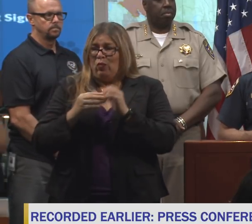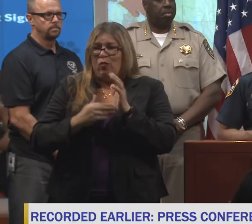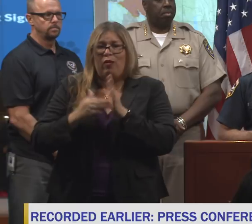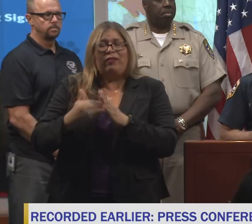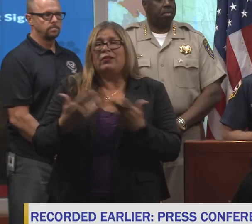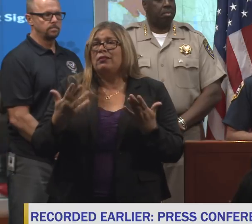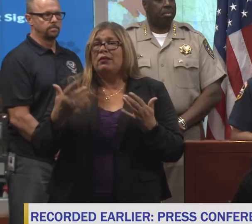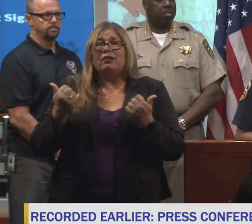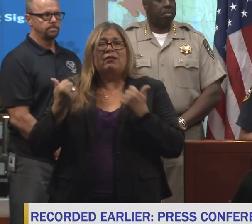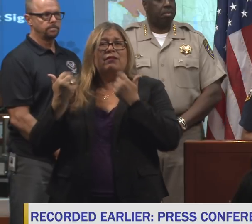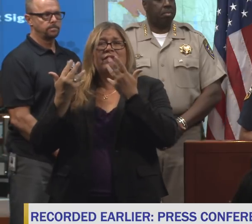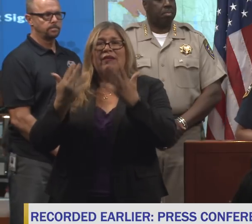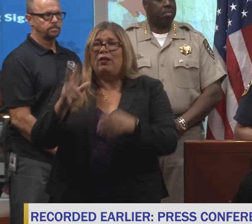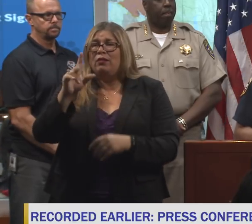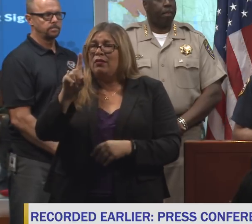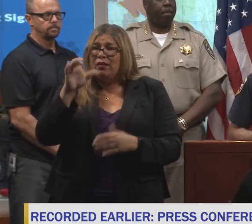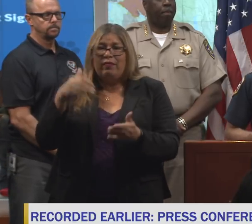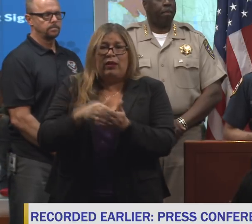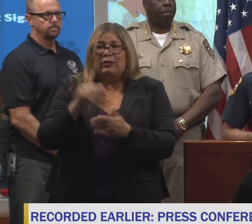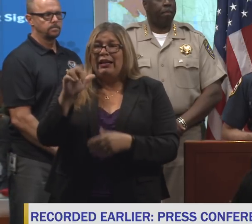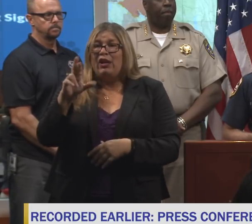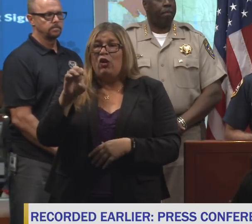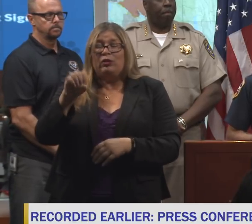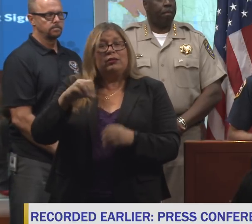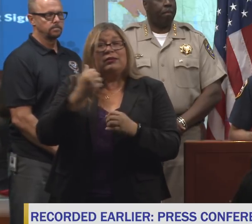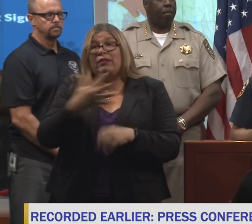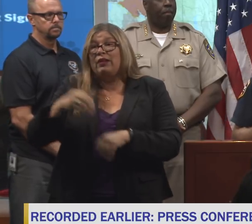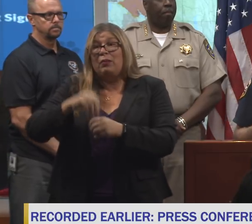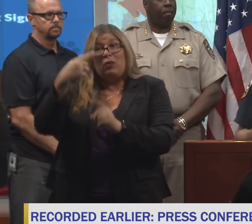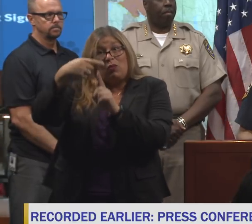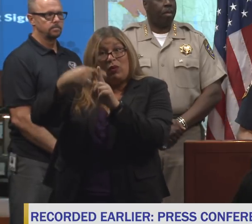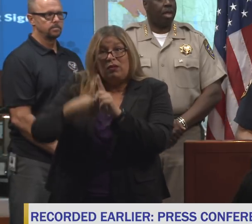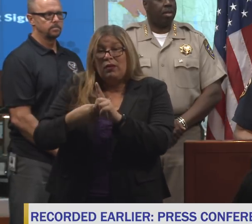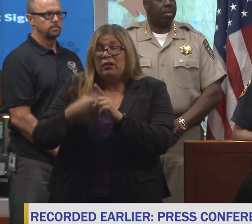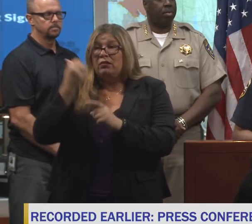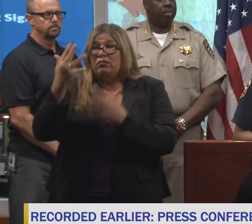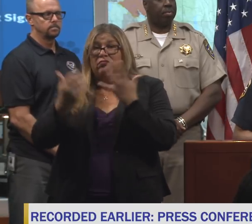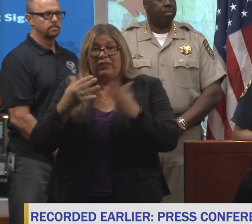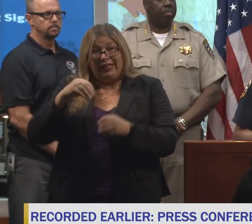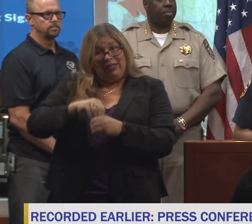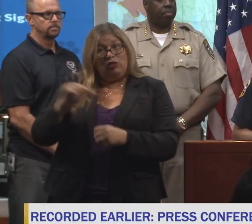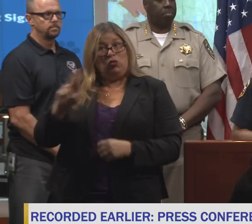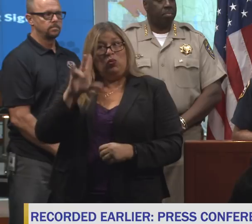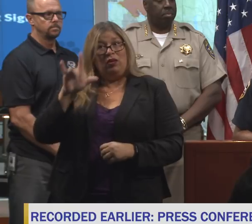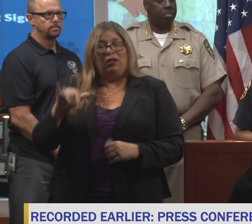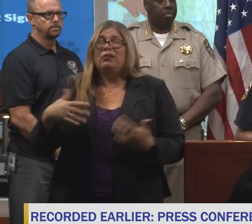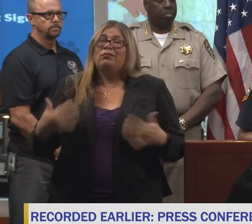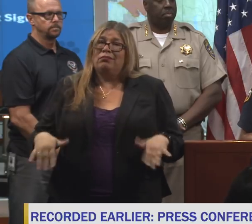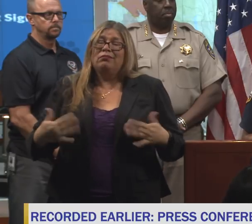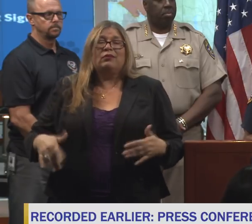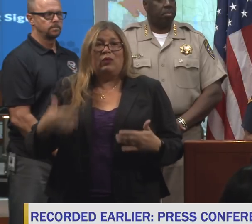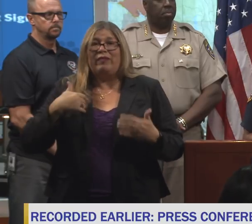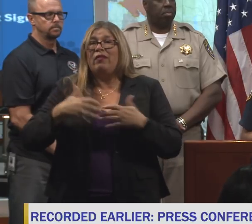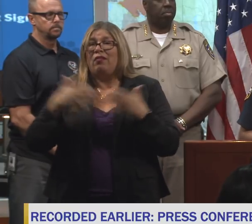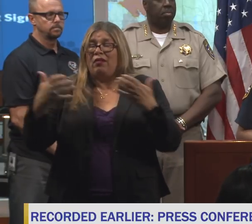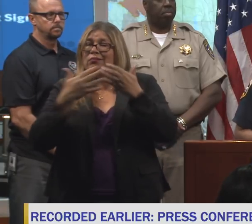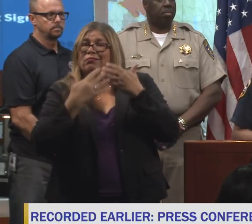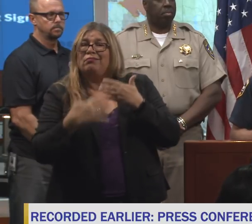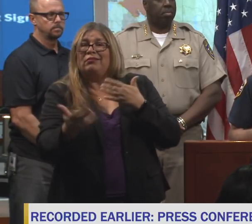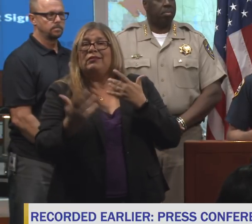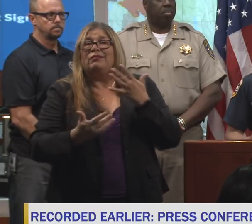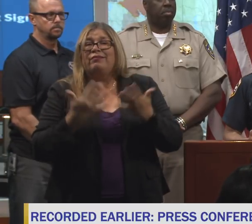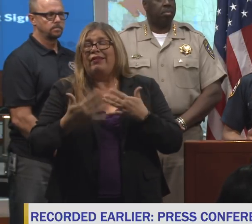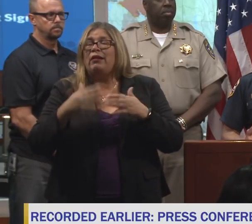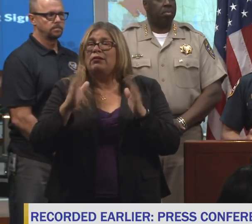,000 acres several times in one month, and it's in July. So we have a long way to go in this fire